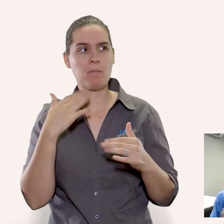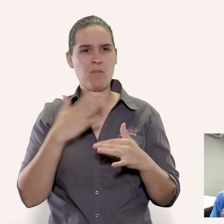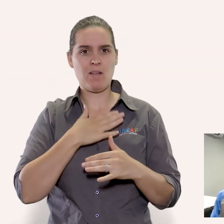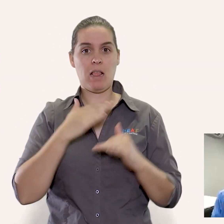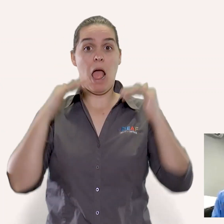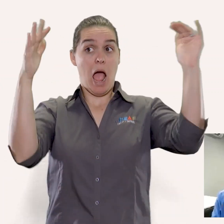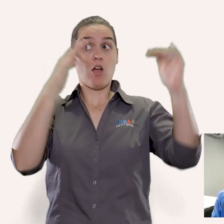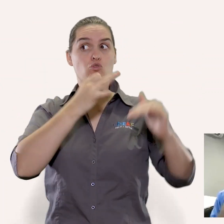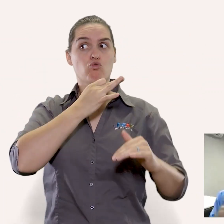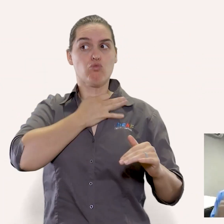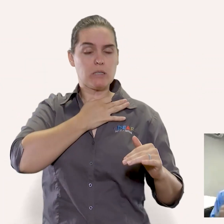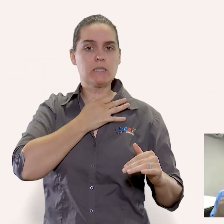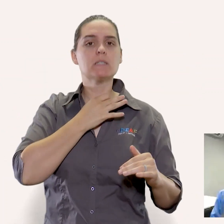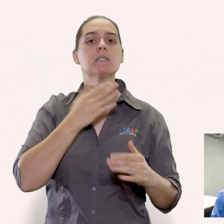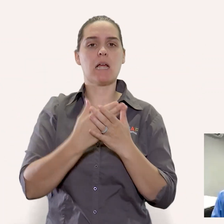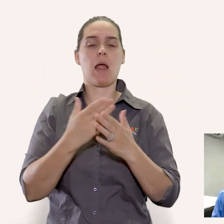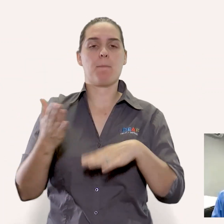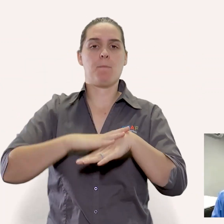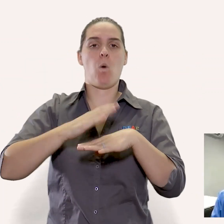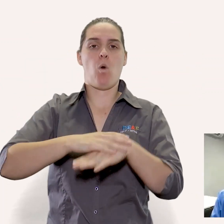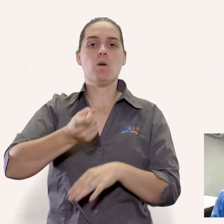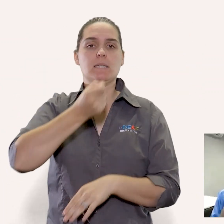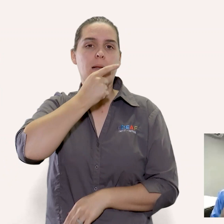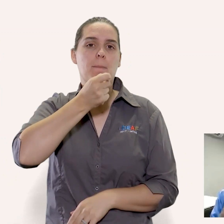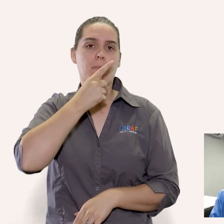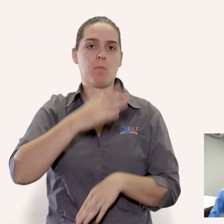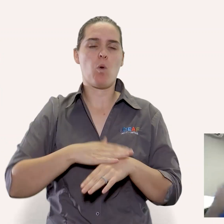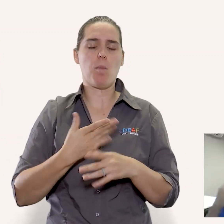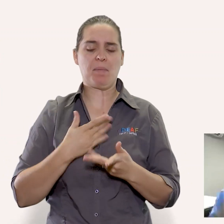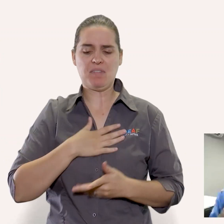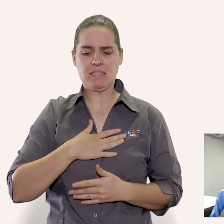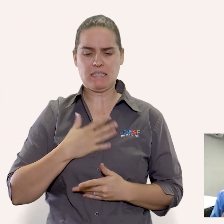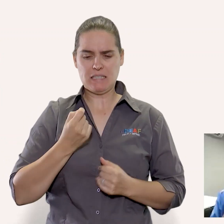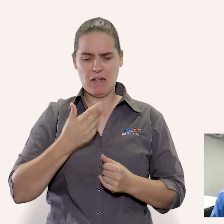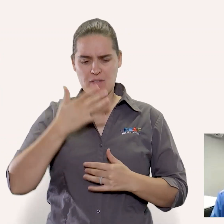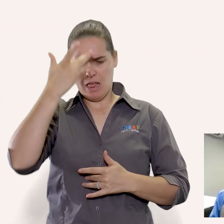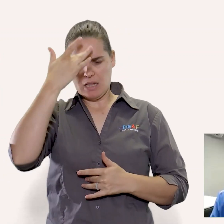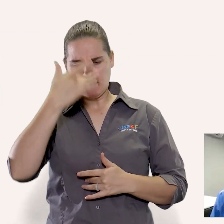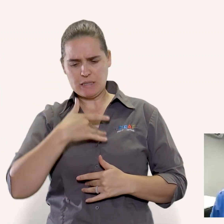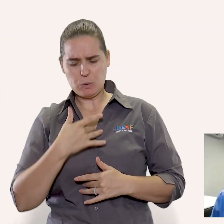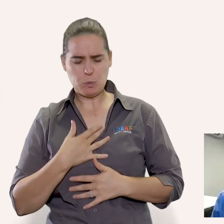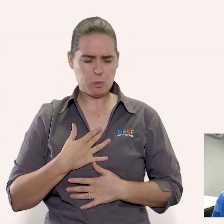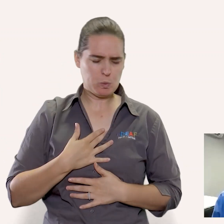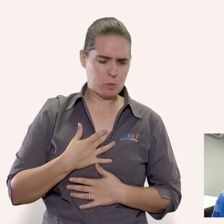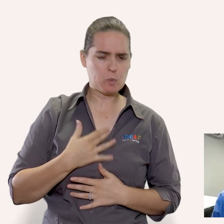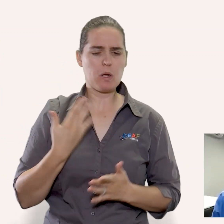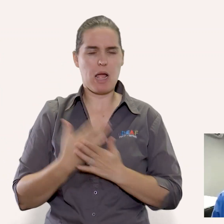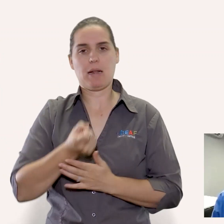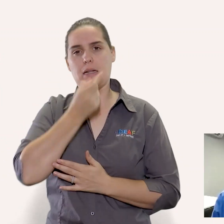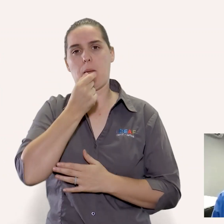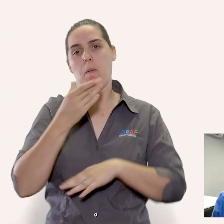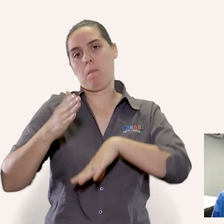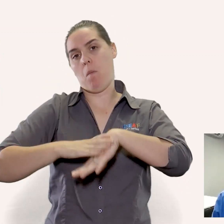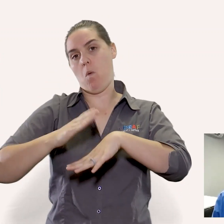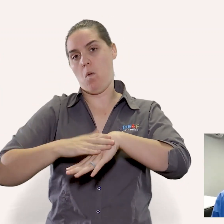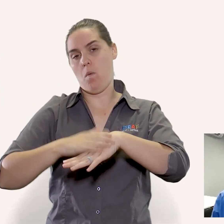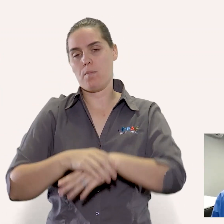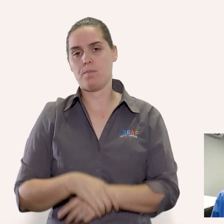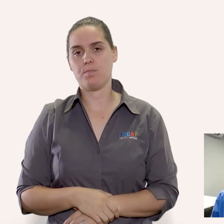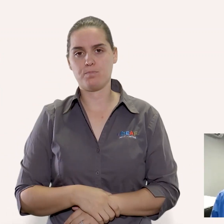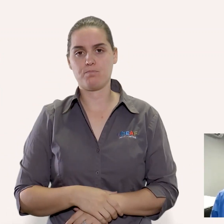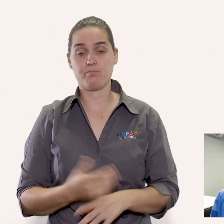feel that you're in a high risk area you need more protection or you feel an infection coming you can do two capsules three times daily